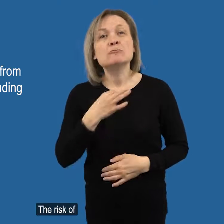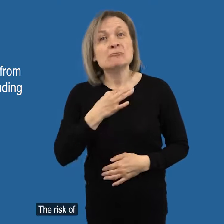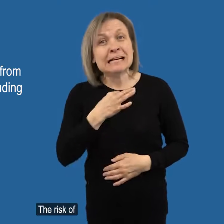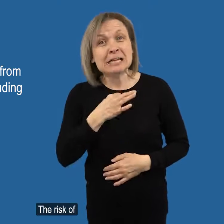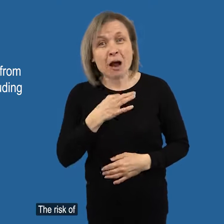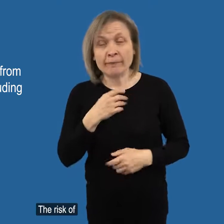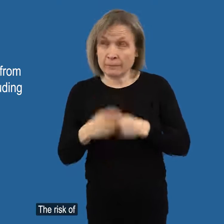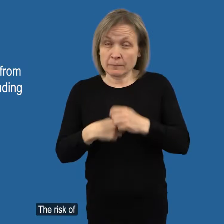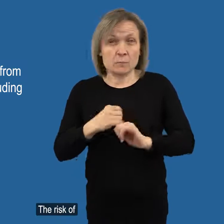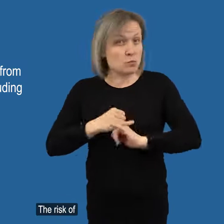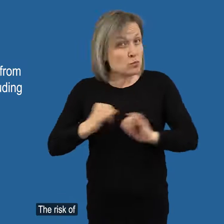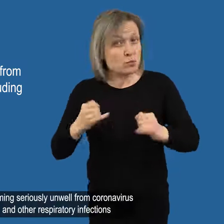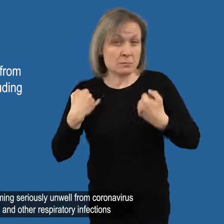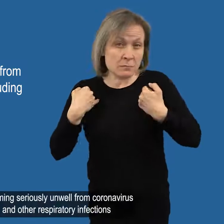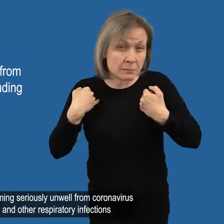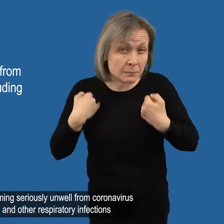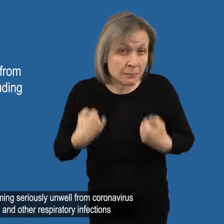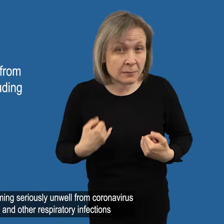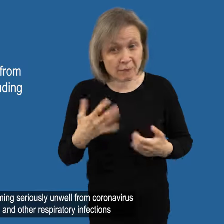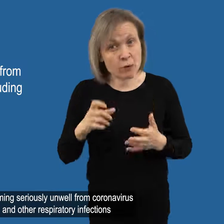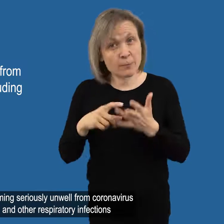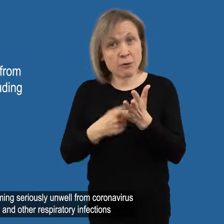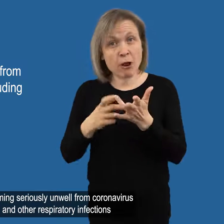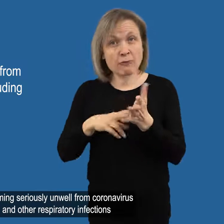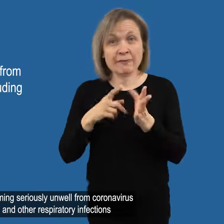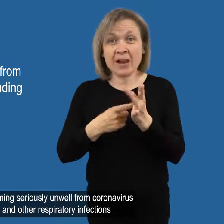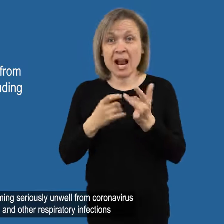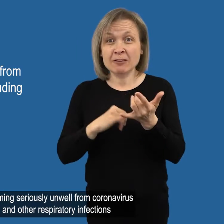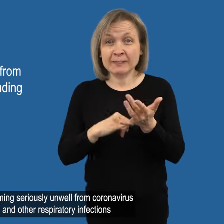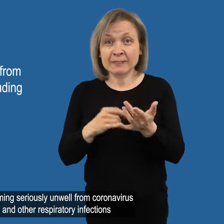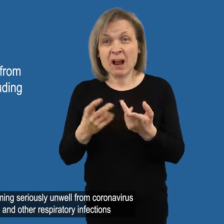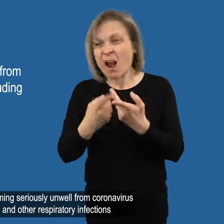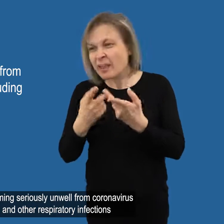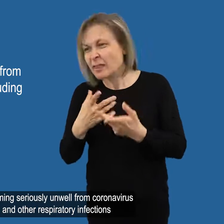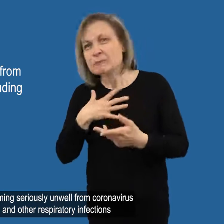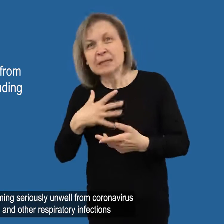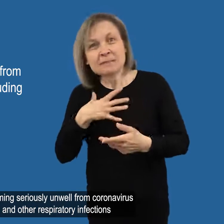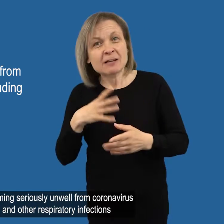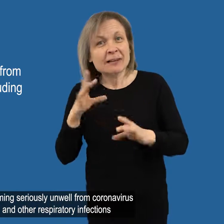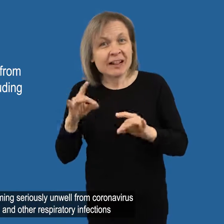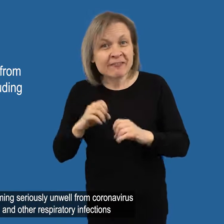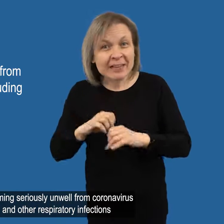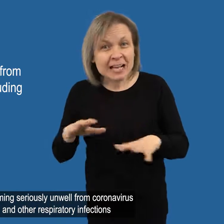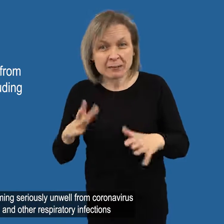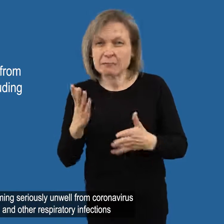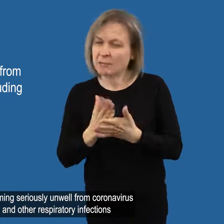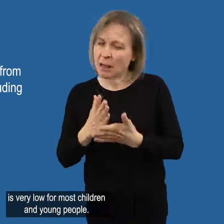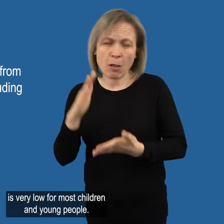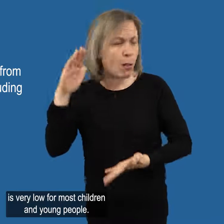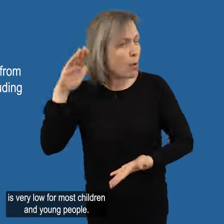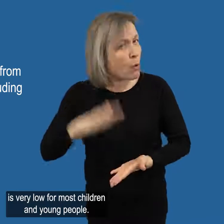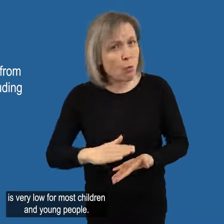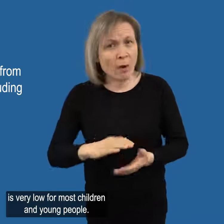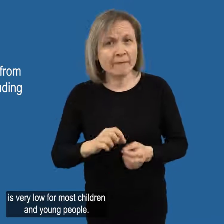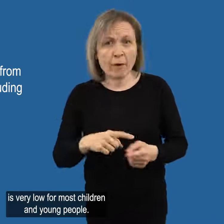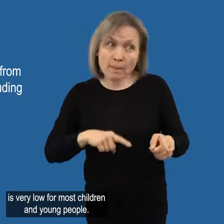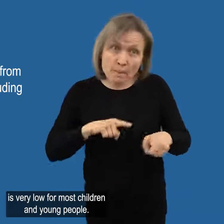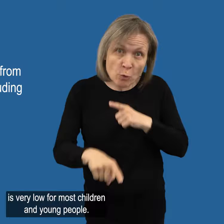The risk of becoming seriously unwell from coronavirus and other respiratory infections is very low for most children and